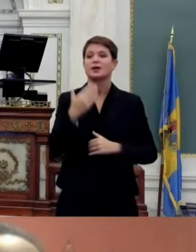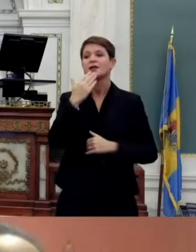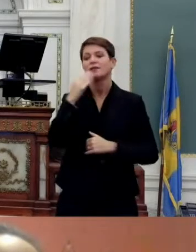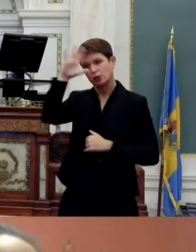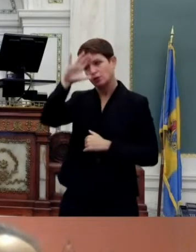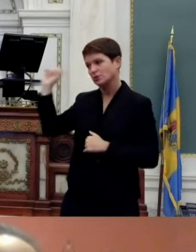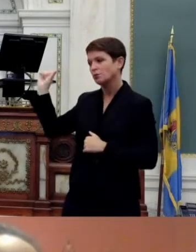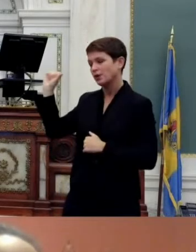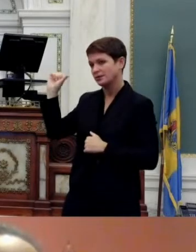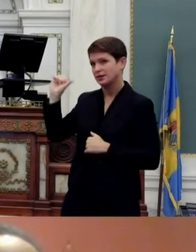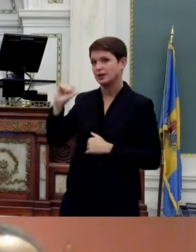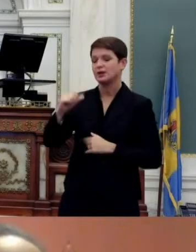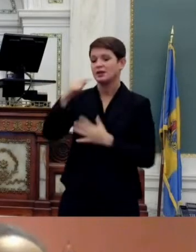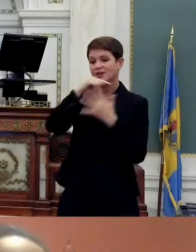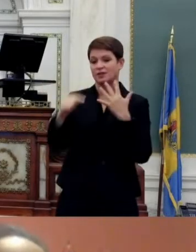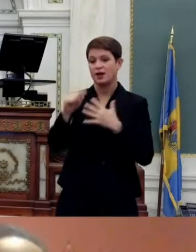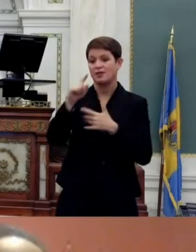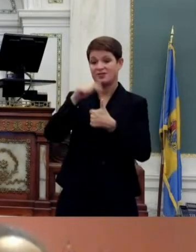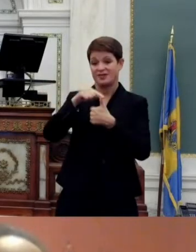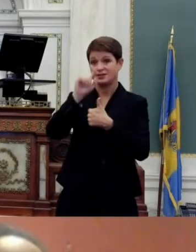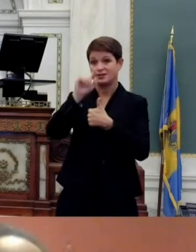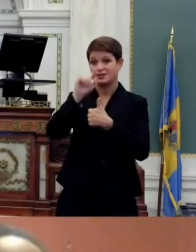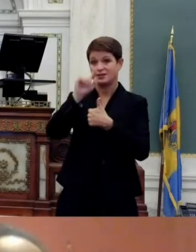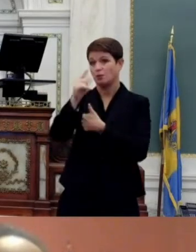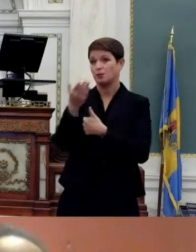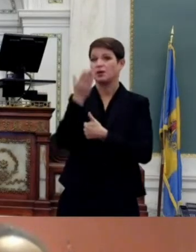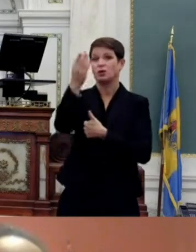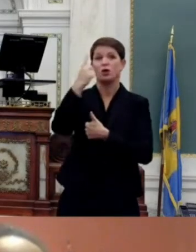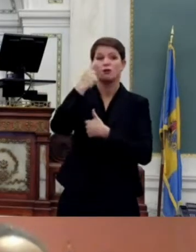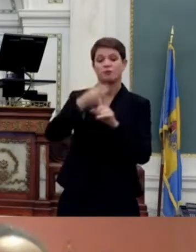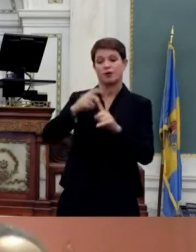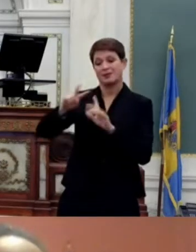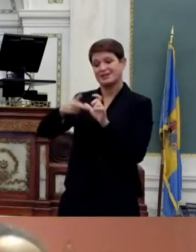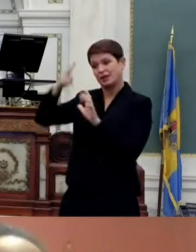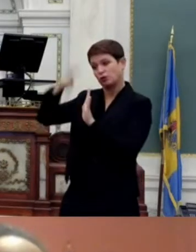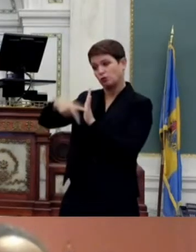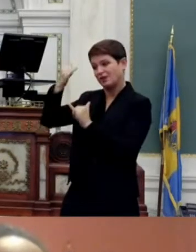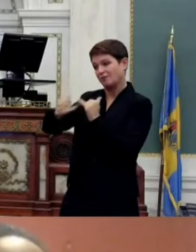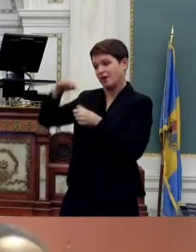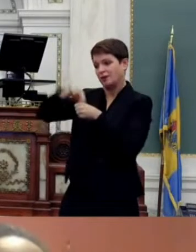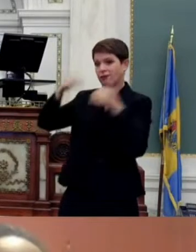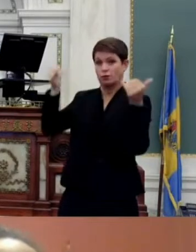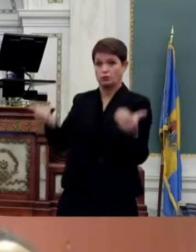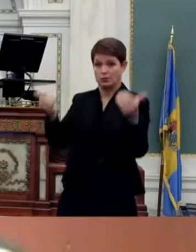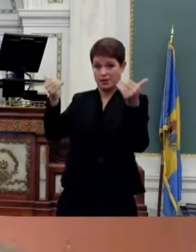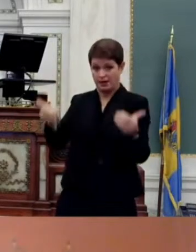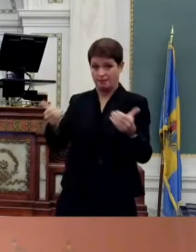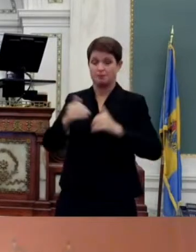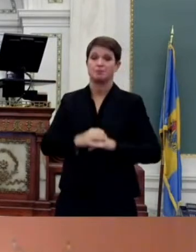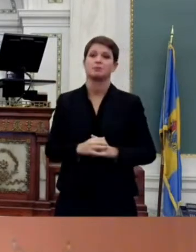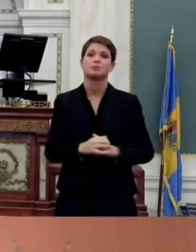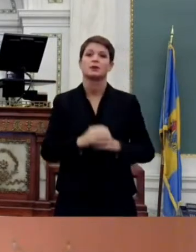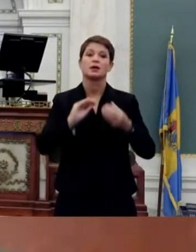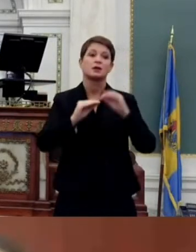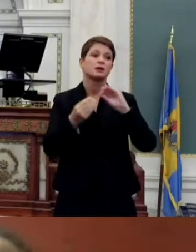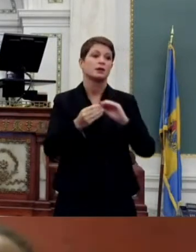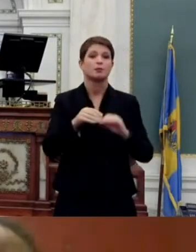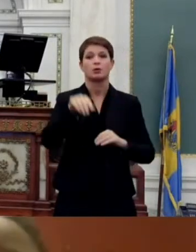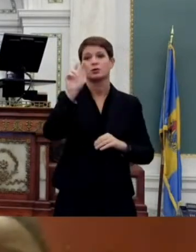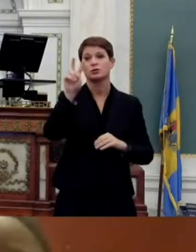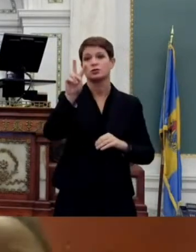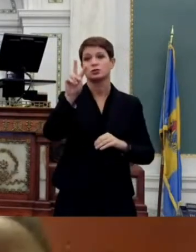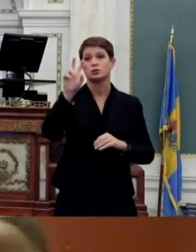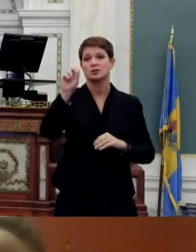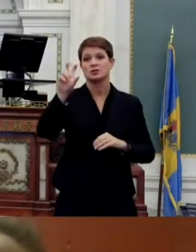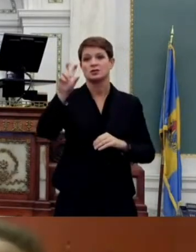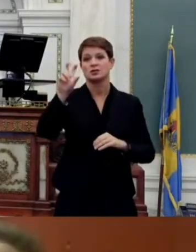mr president the following bill is being called up from the second reading and final passage calendars today number two zero